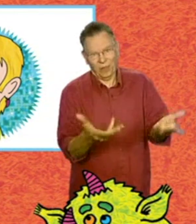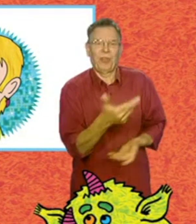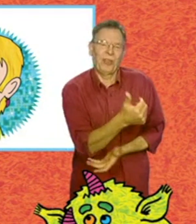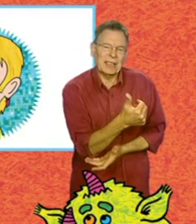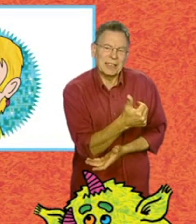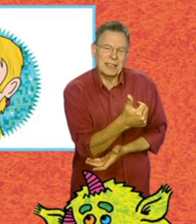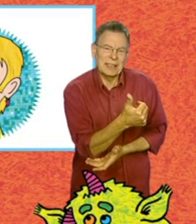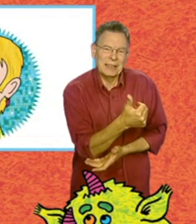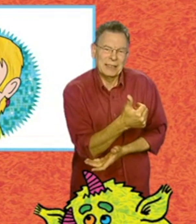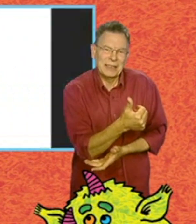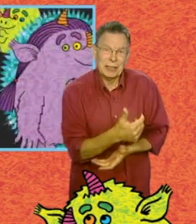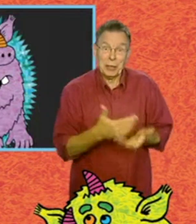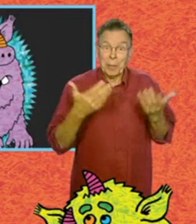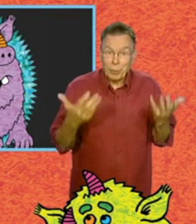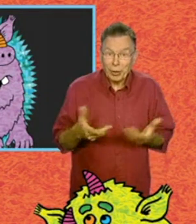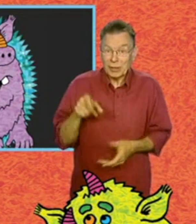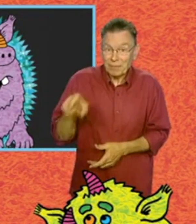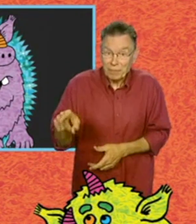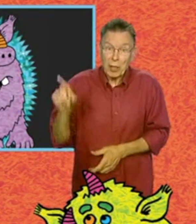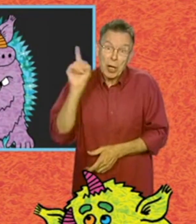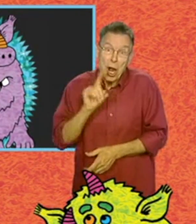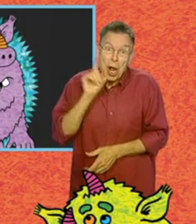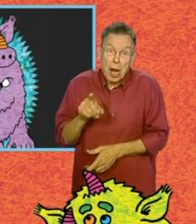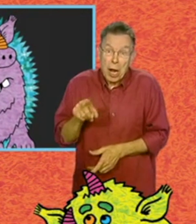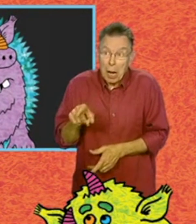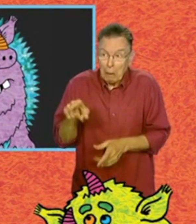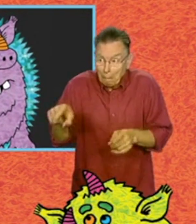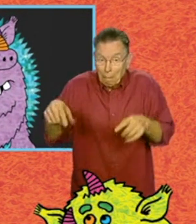that's that. That's if the girl turns into a monster,